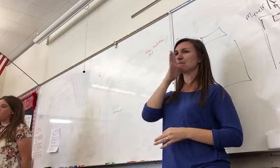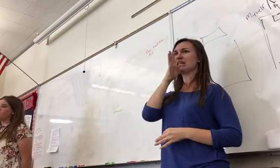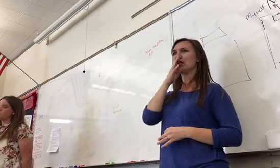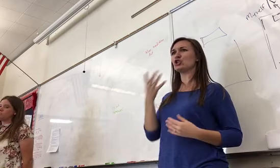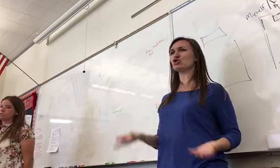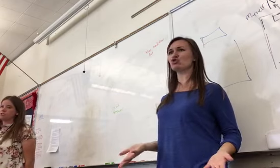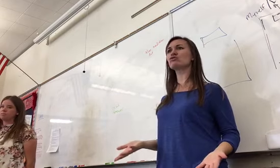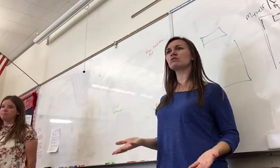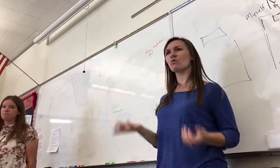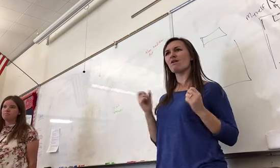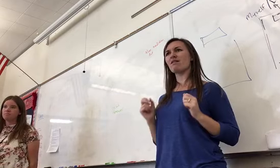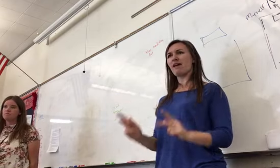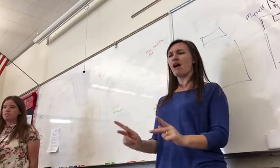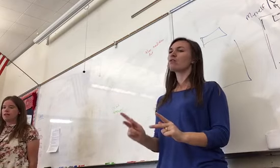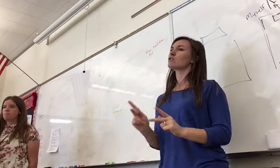unconstitutional. Yeah?